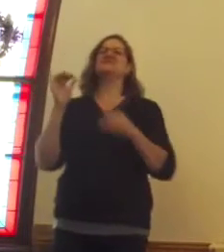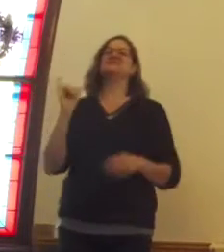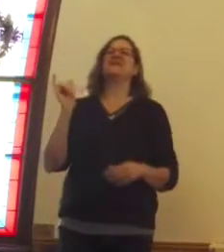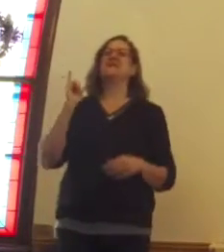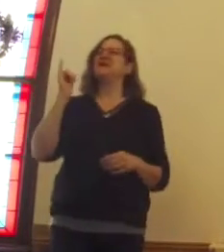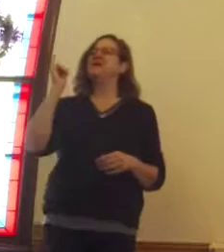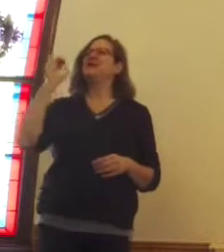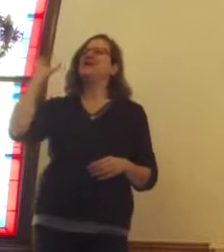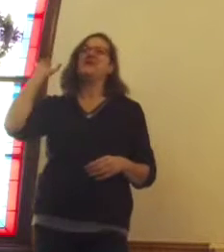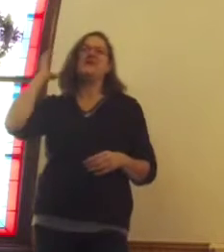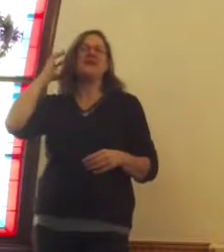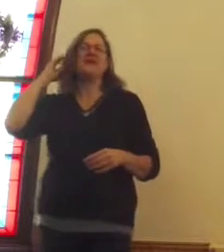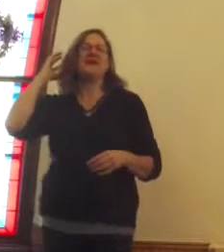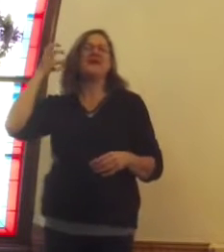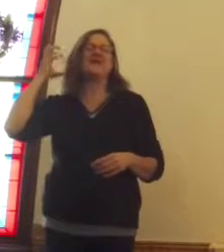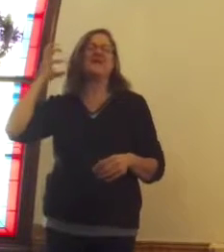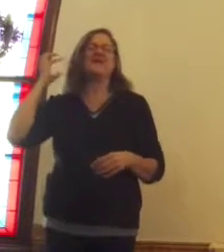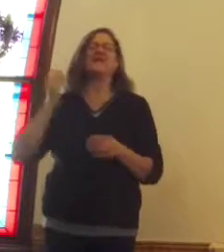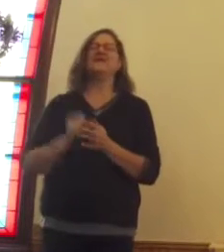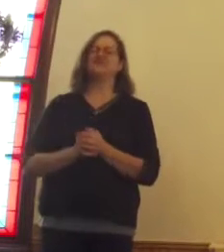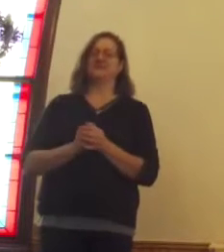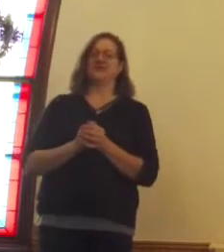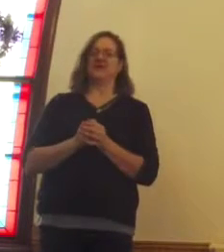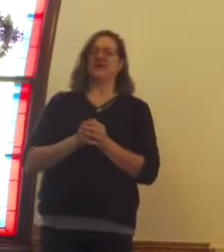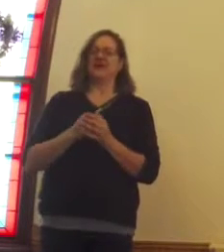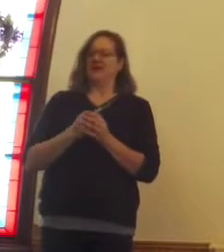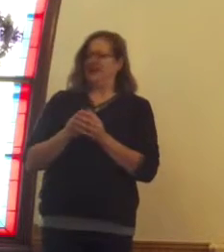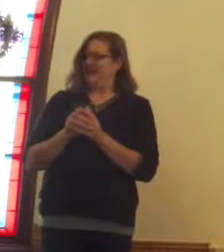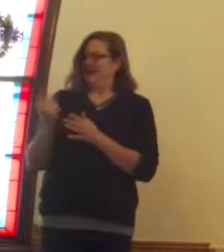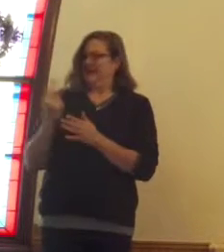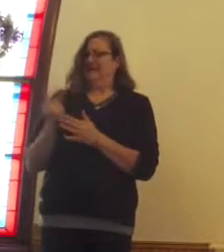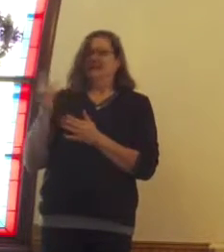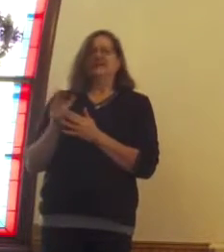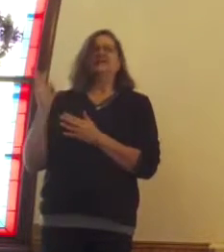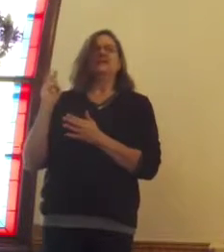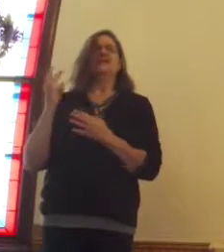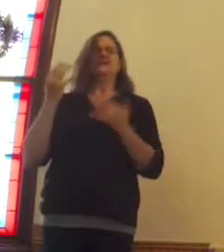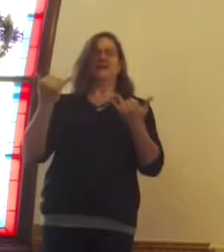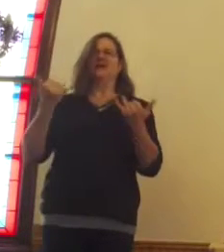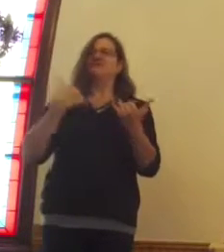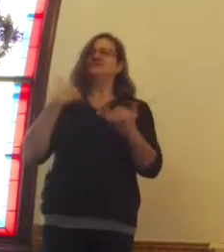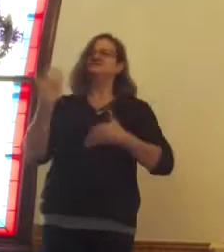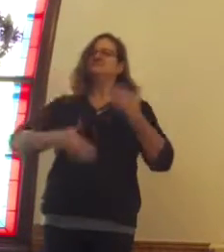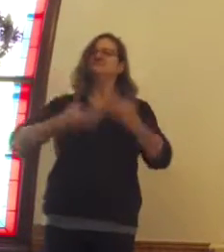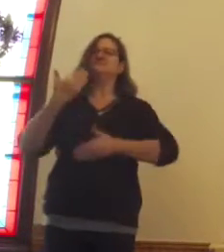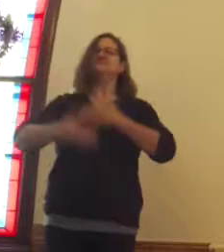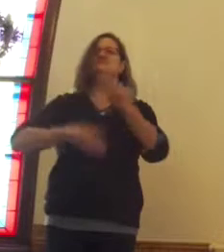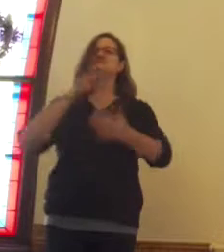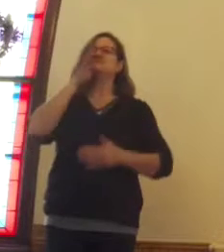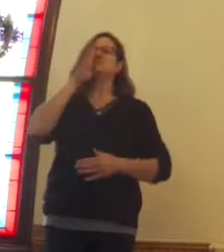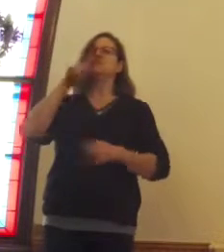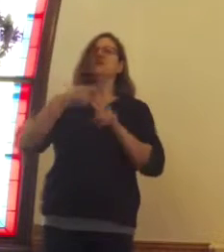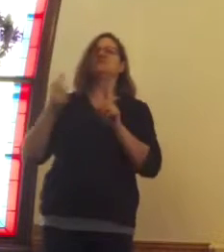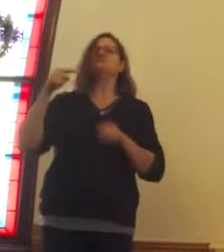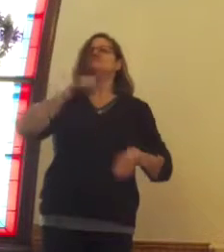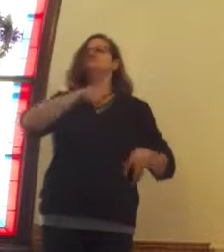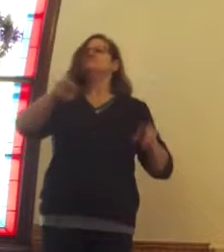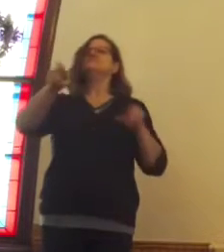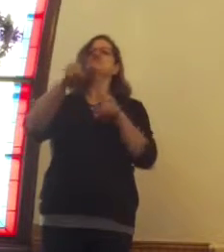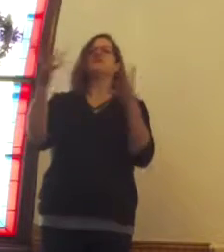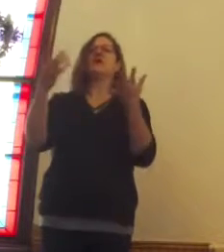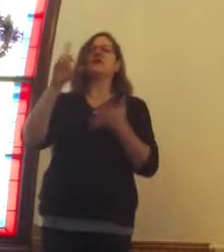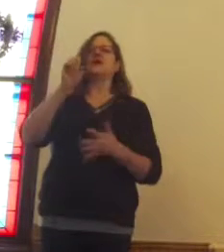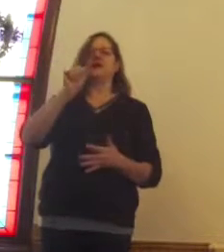of a thing. But over the last several weeks we've been on this Advent journey. We've been exploring the various ways of